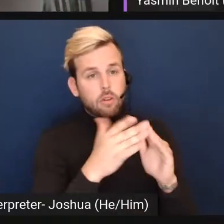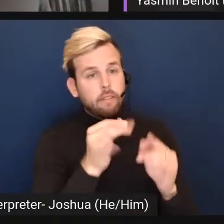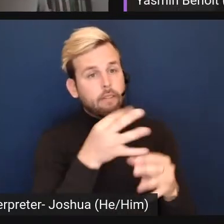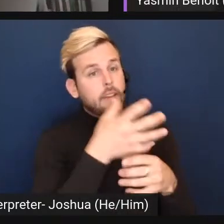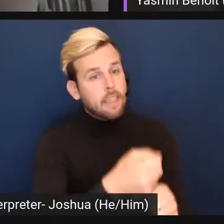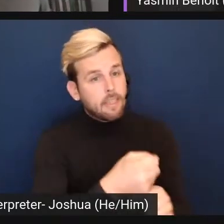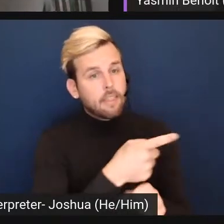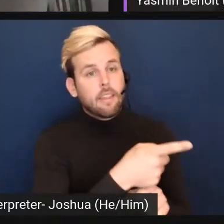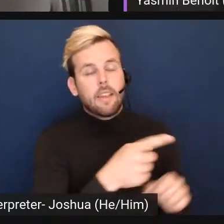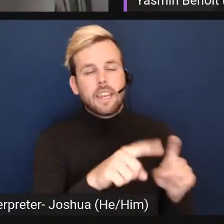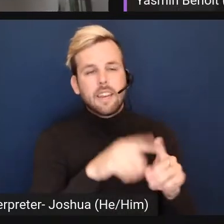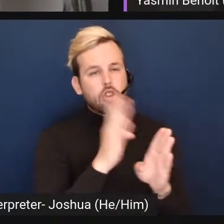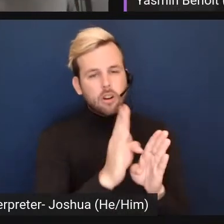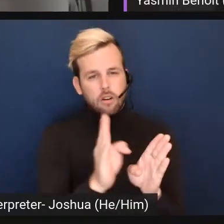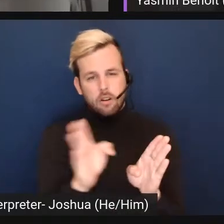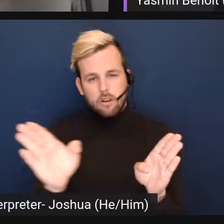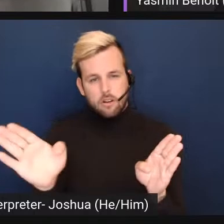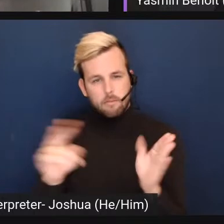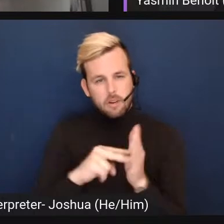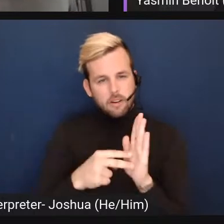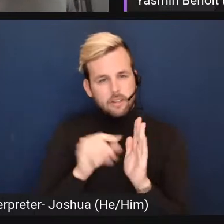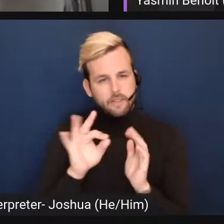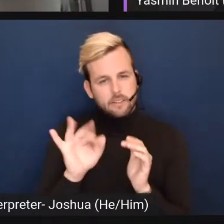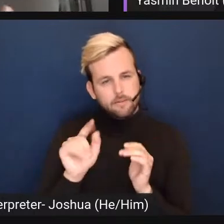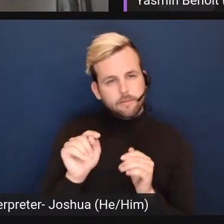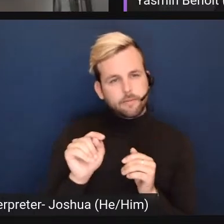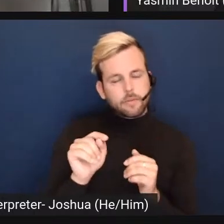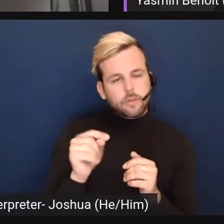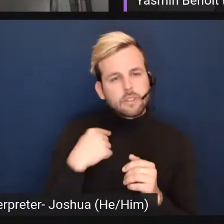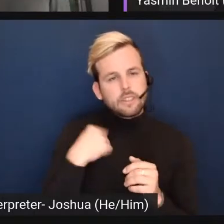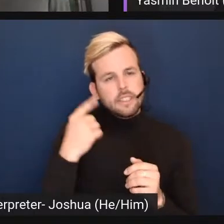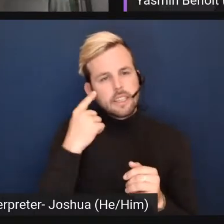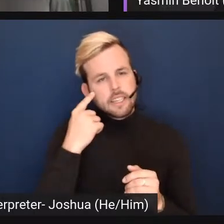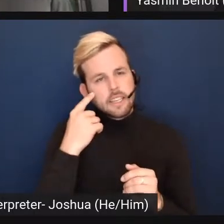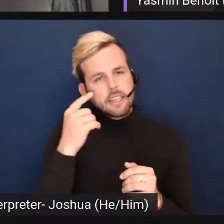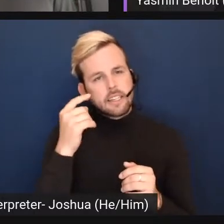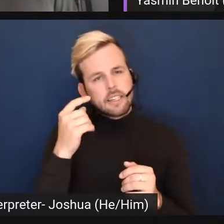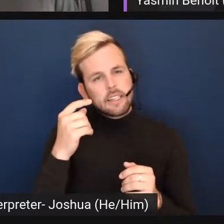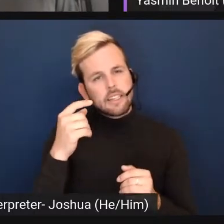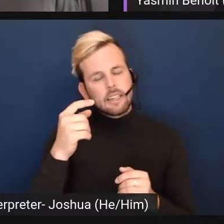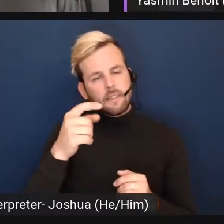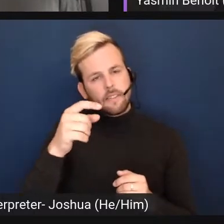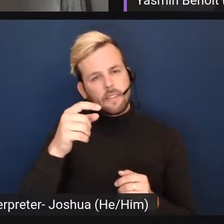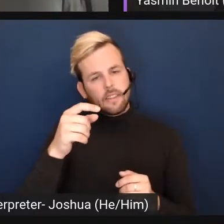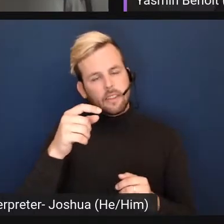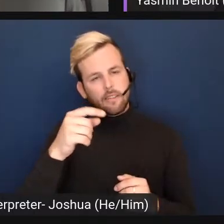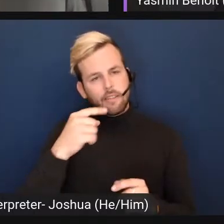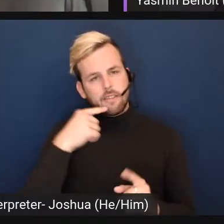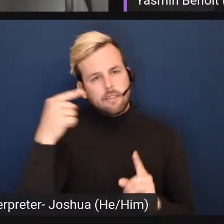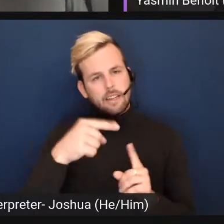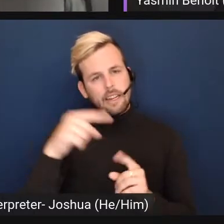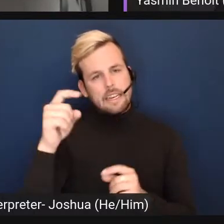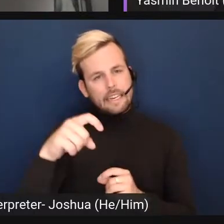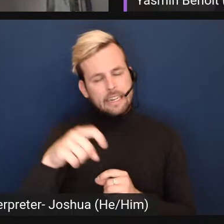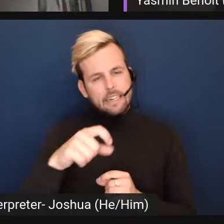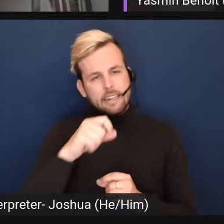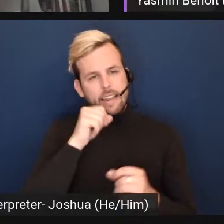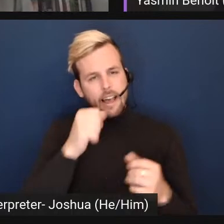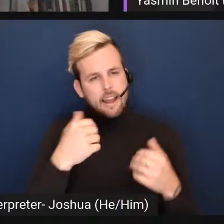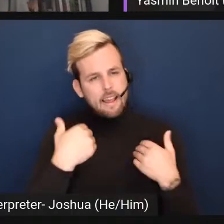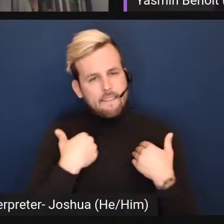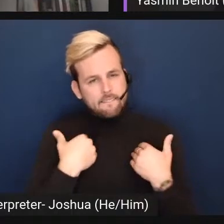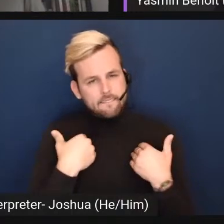And so I think that that need to not have